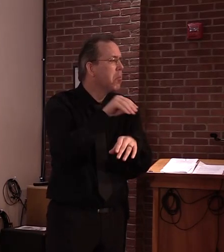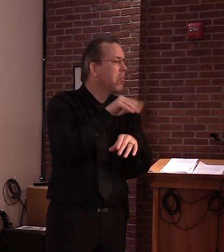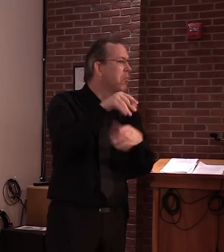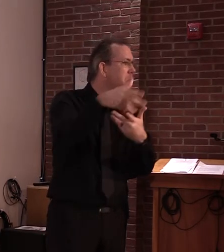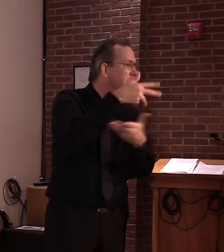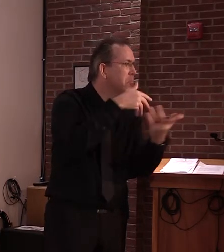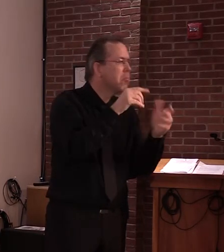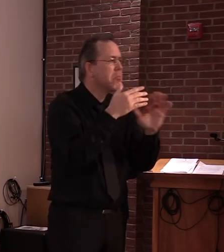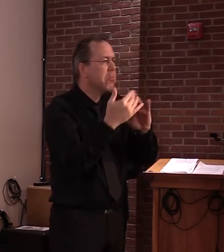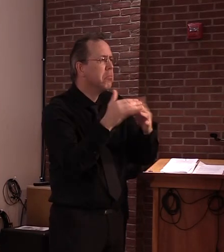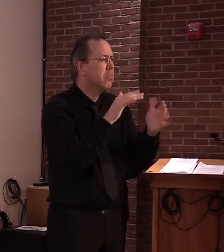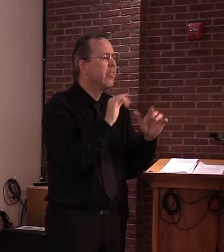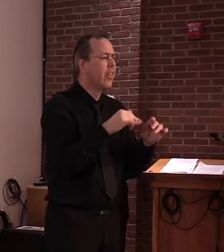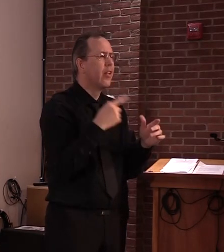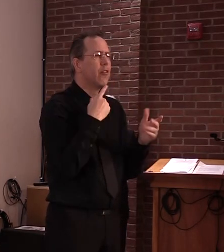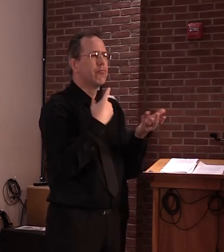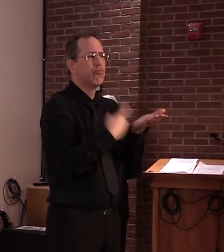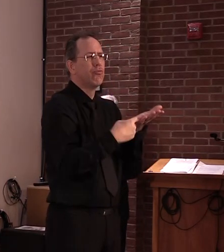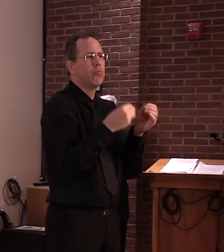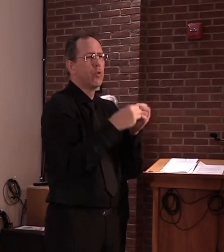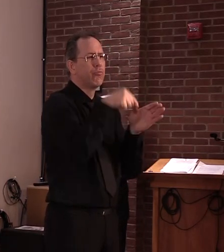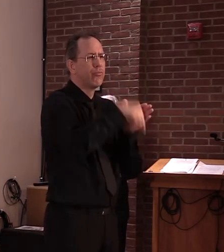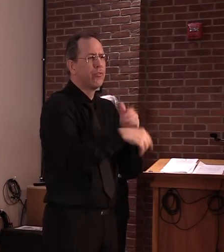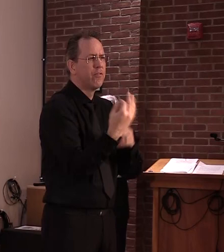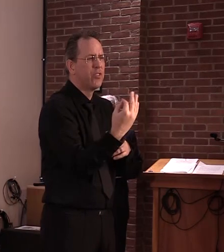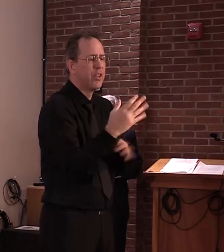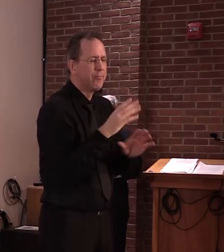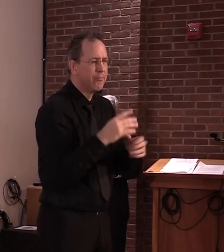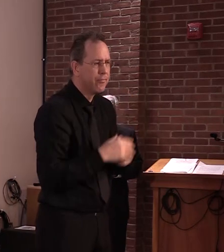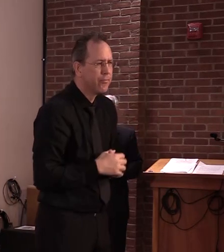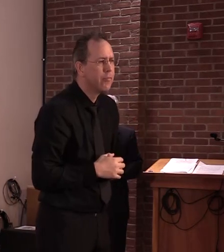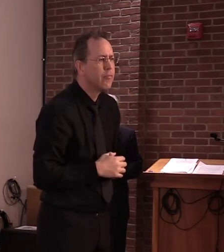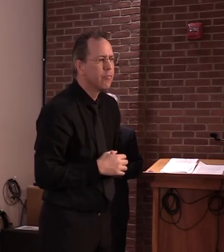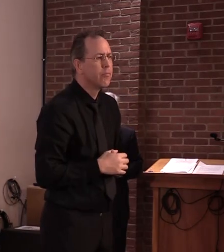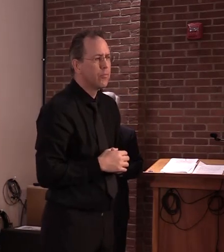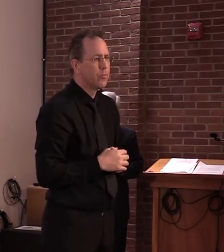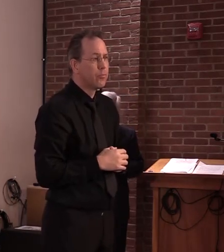Okay. But still, it sounds like there will be some guidance